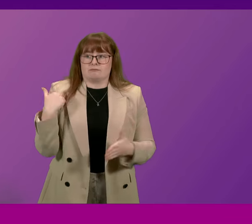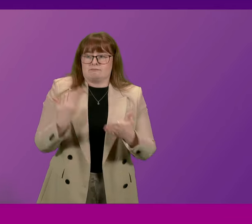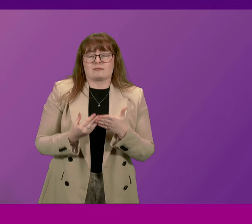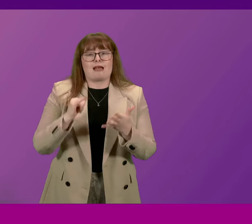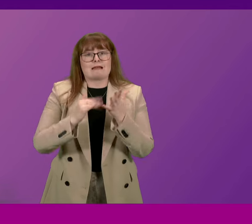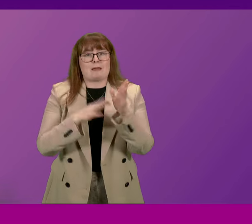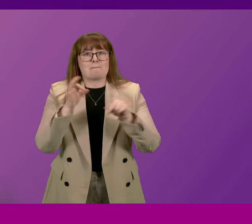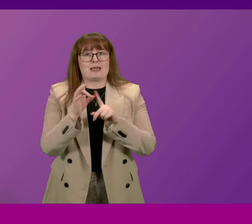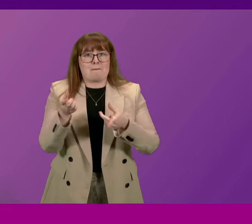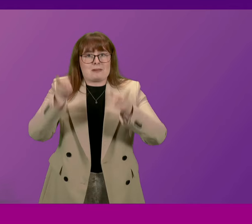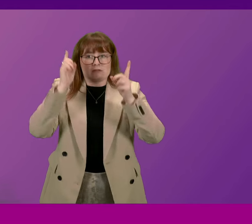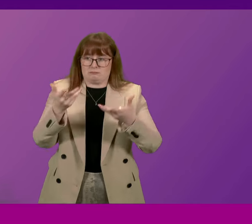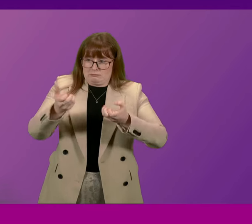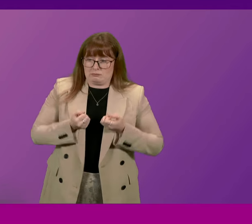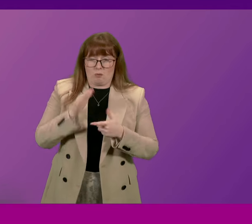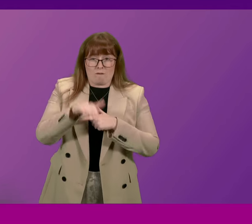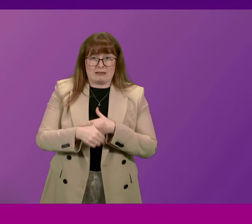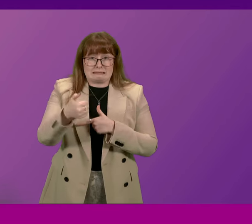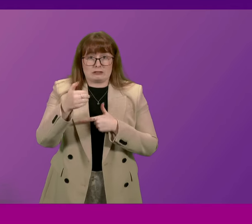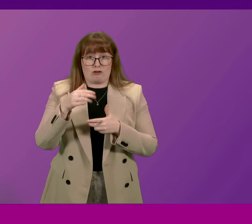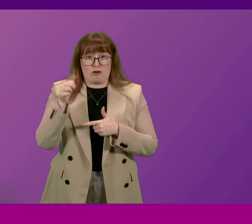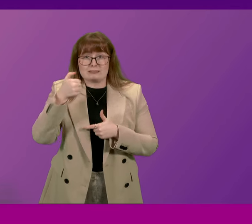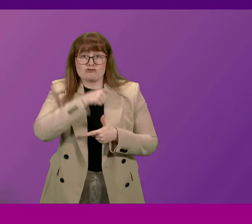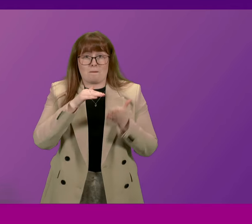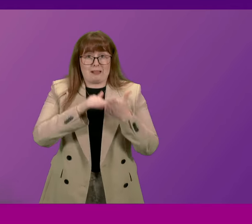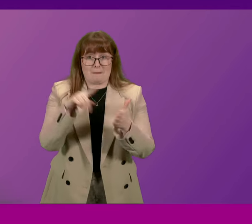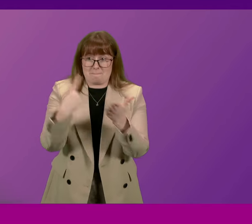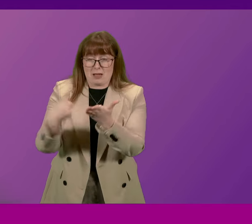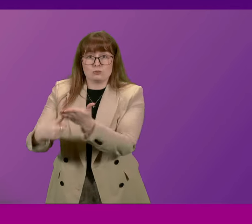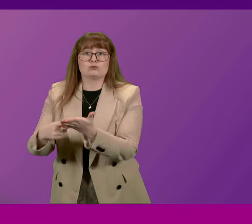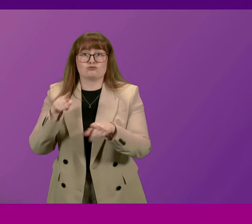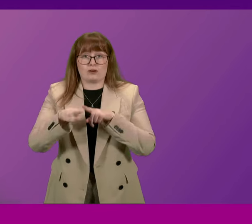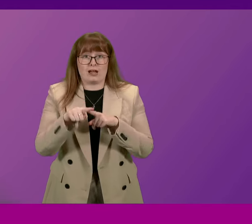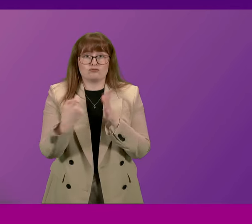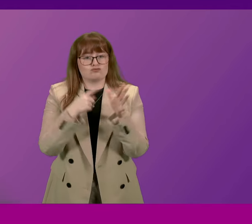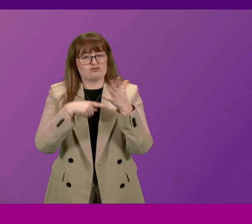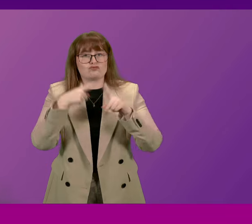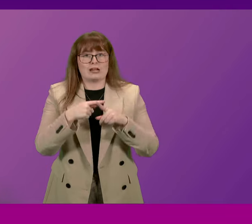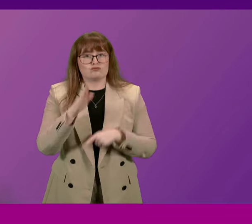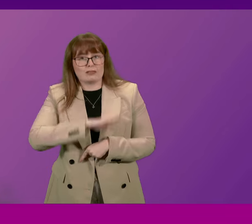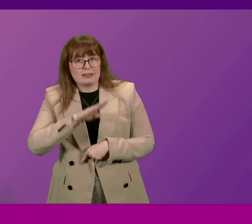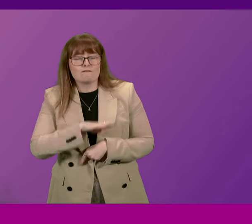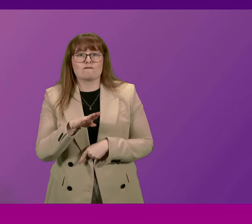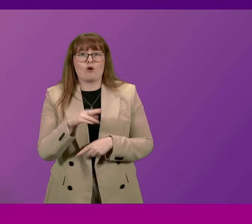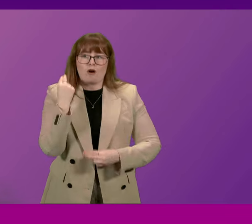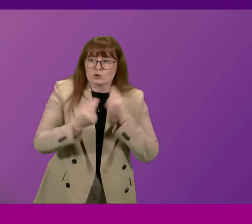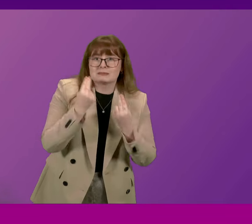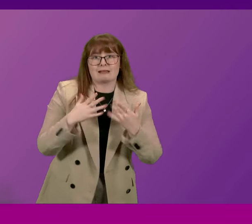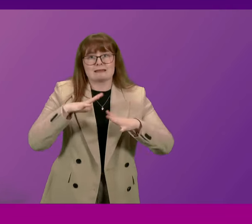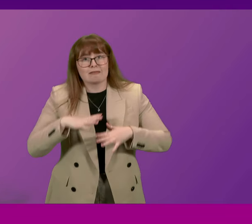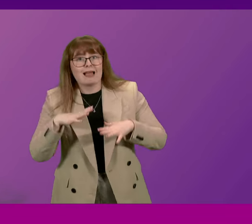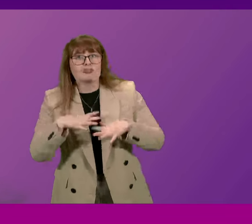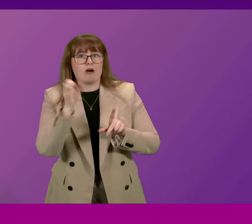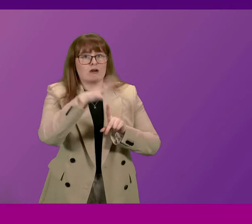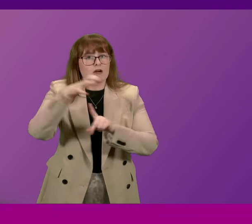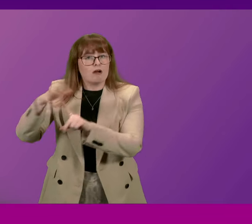received over £600 million from the UK Government to provide rates relief for retail, hospitality and leisure sector.